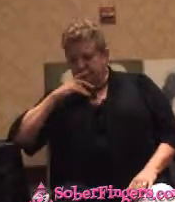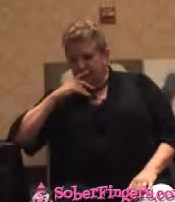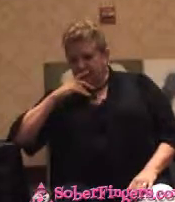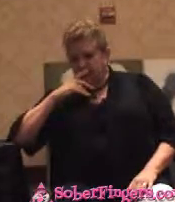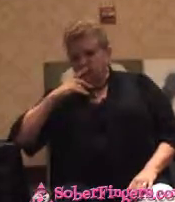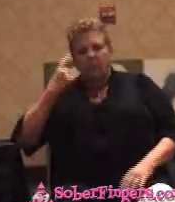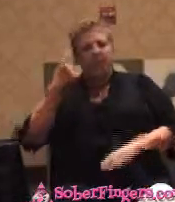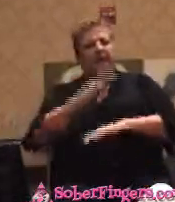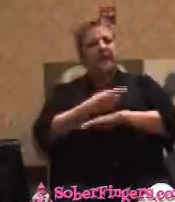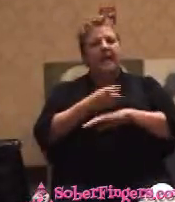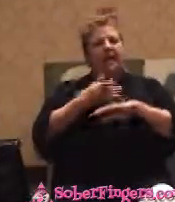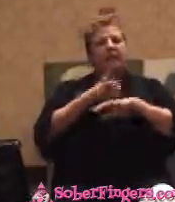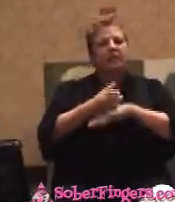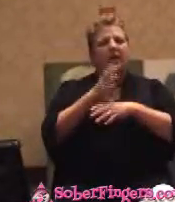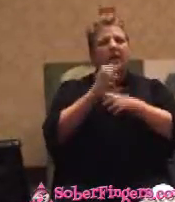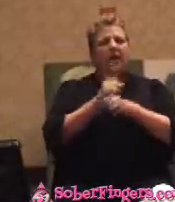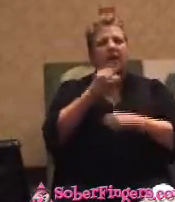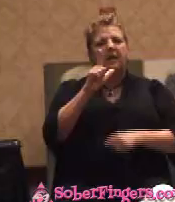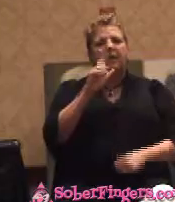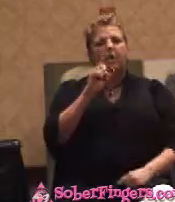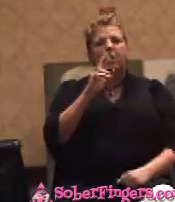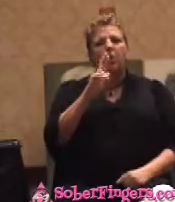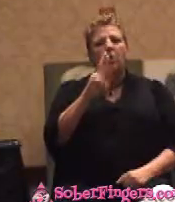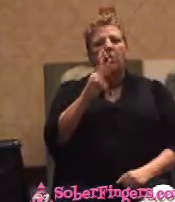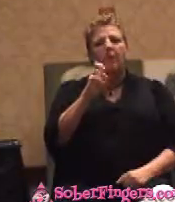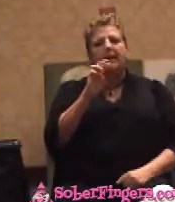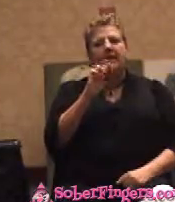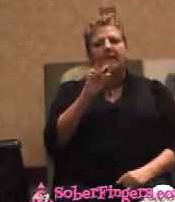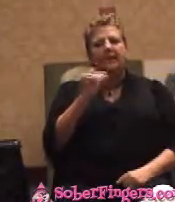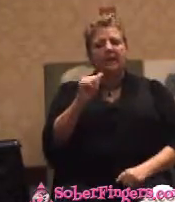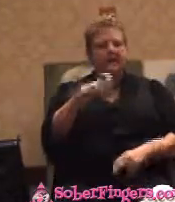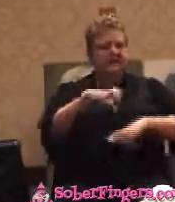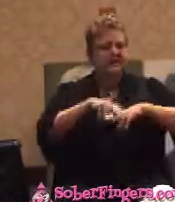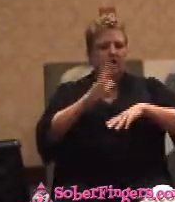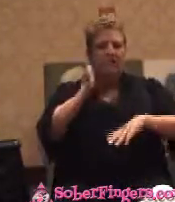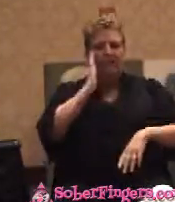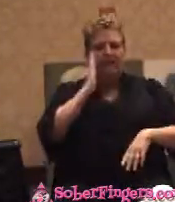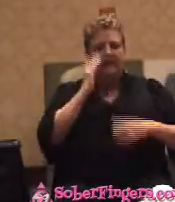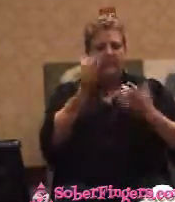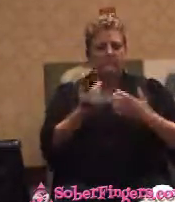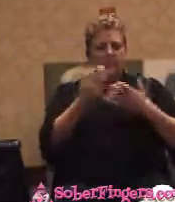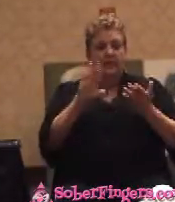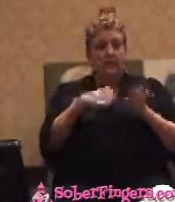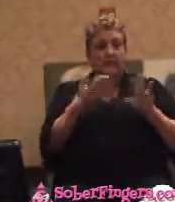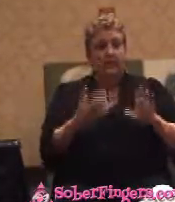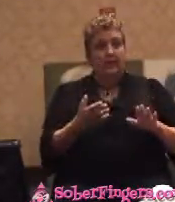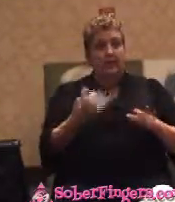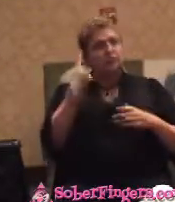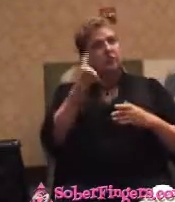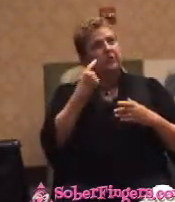day after I got leukemia and I was waiting to die. Is today the day going to happen today?